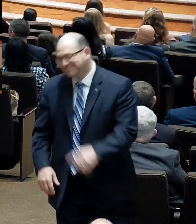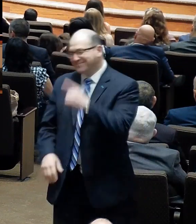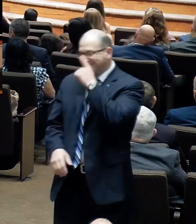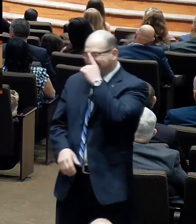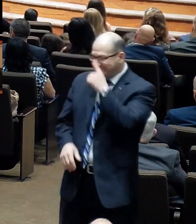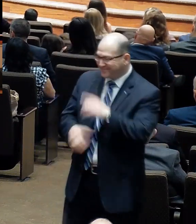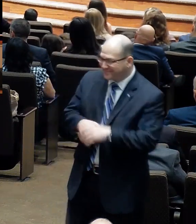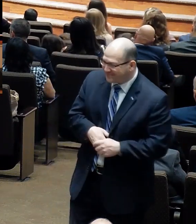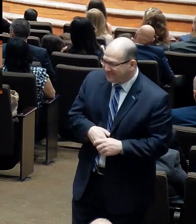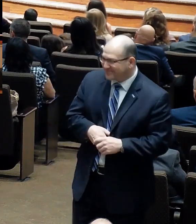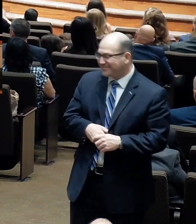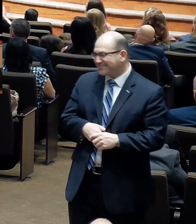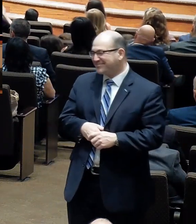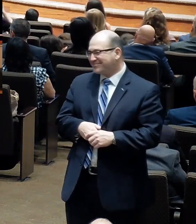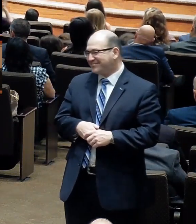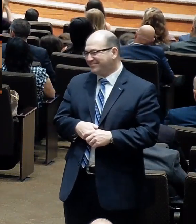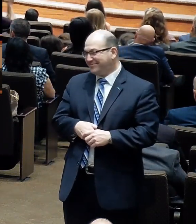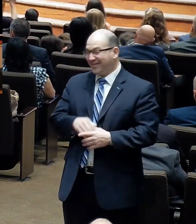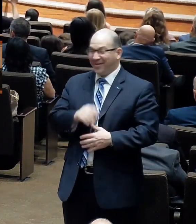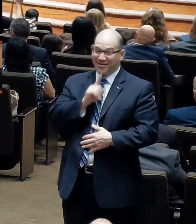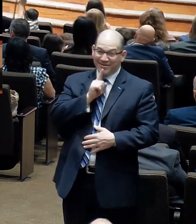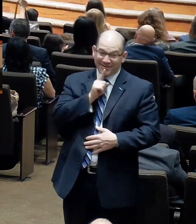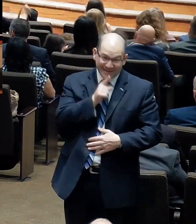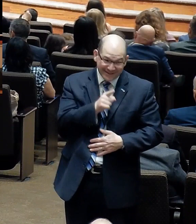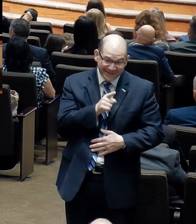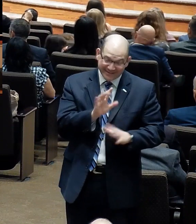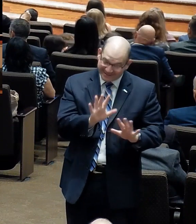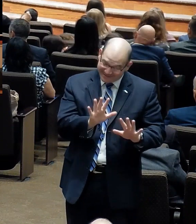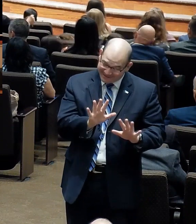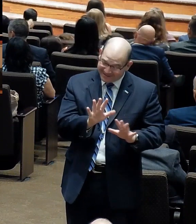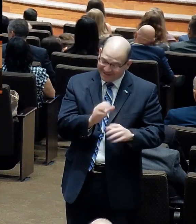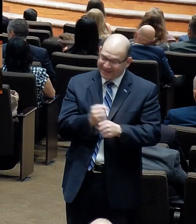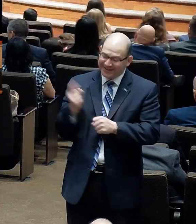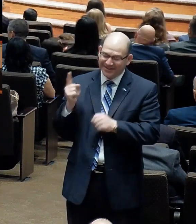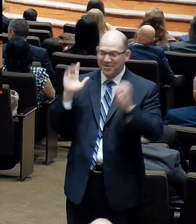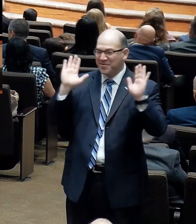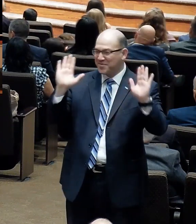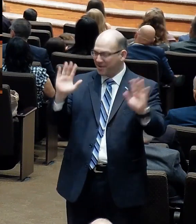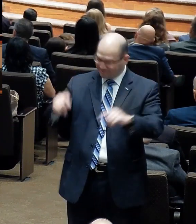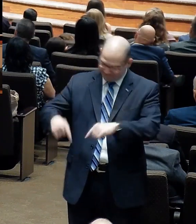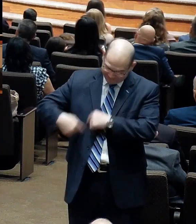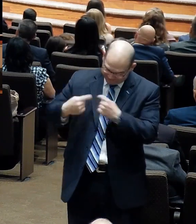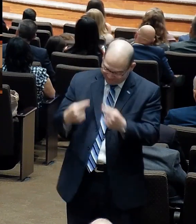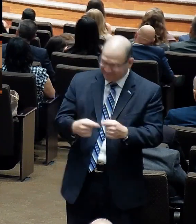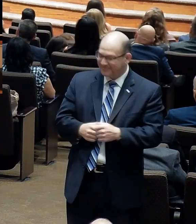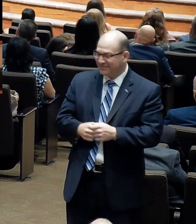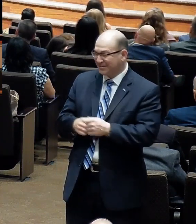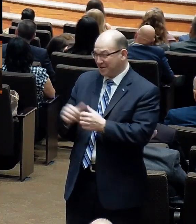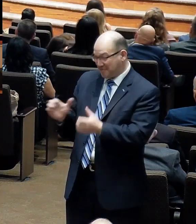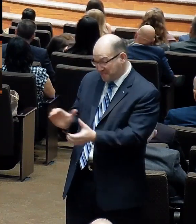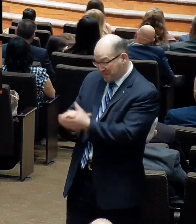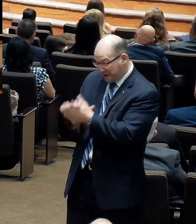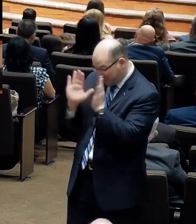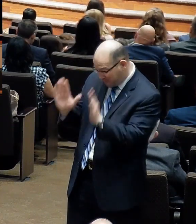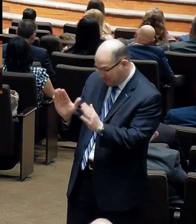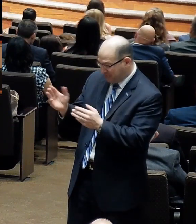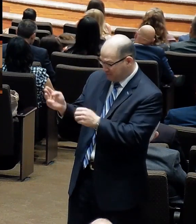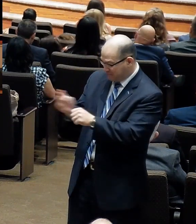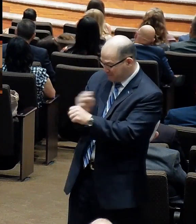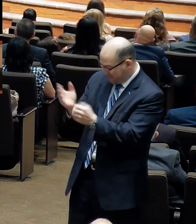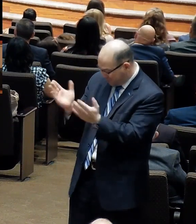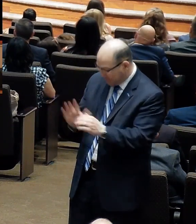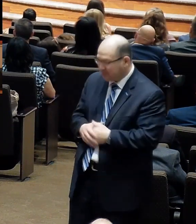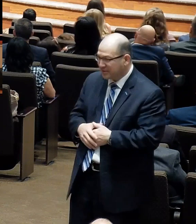In all seriousness, this past year has been a wonderful year in our married lives and our ministry and do in large part to a purchase I made